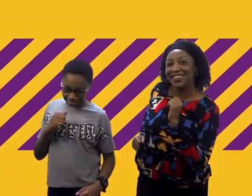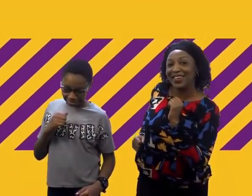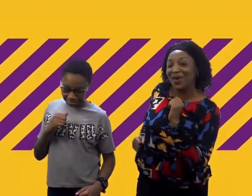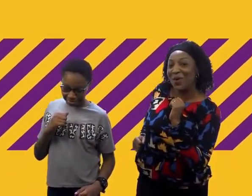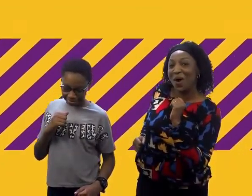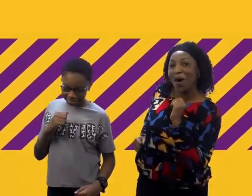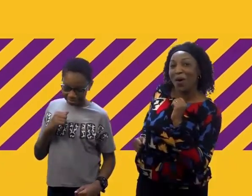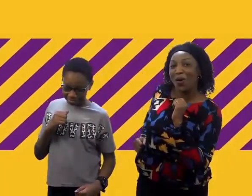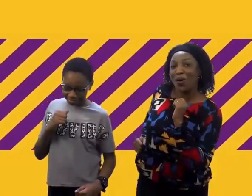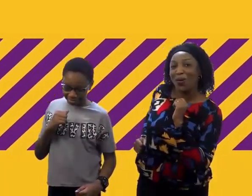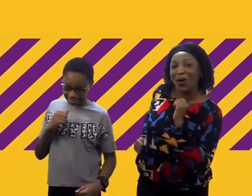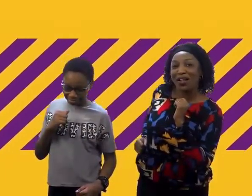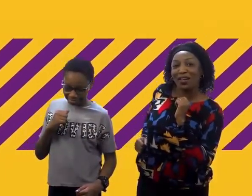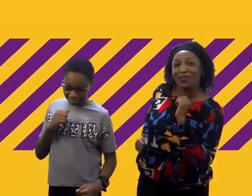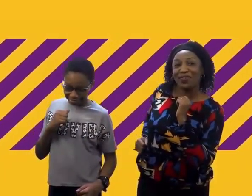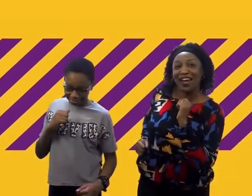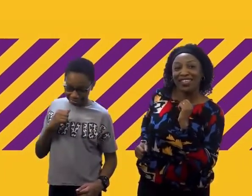Wow! Well done friends!